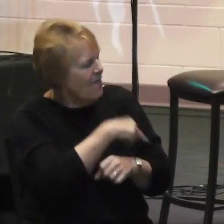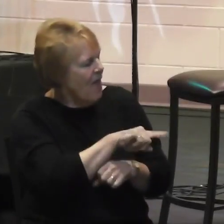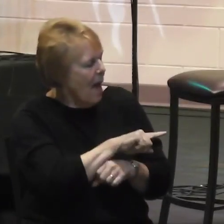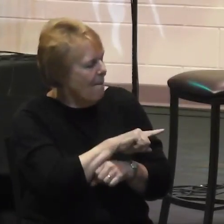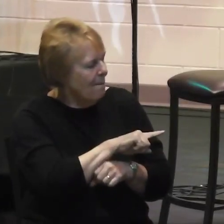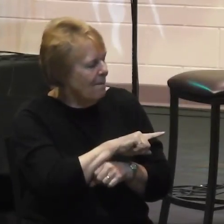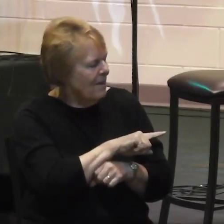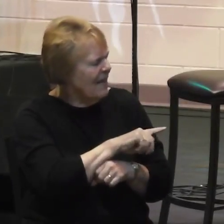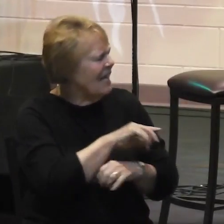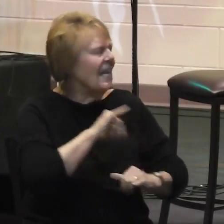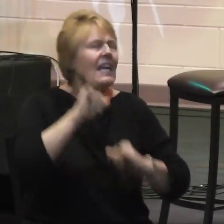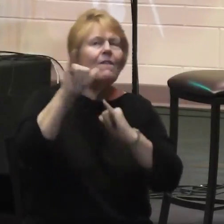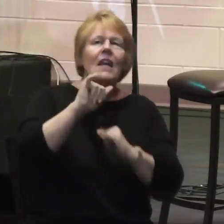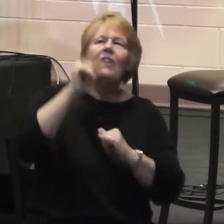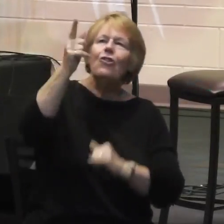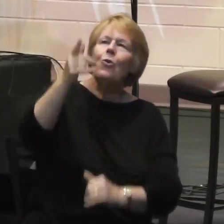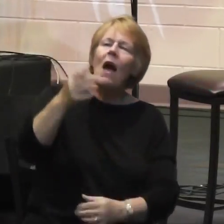me.